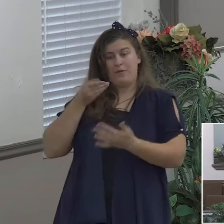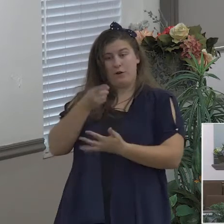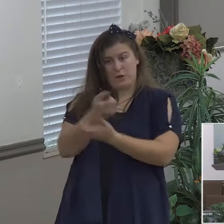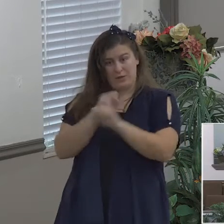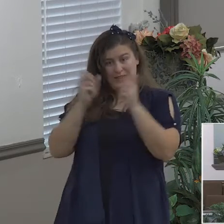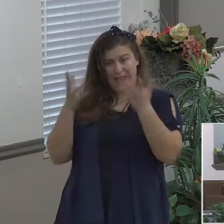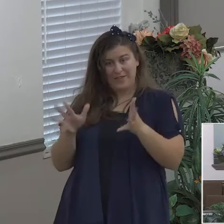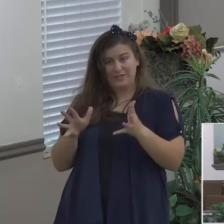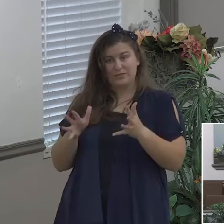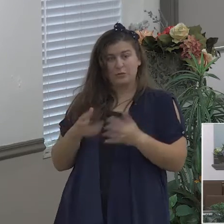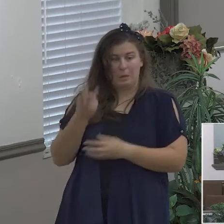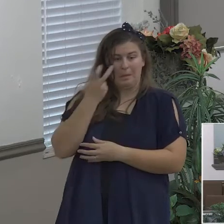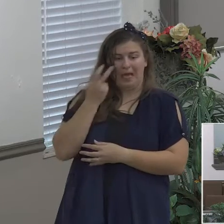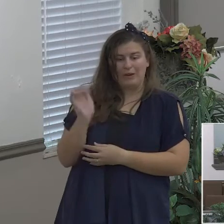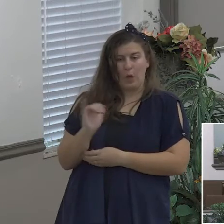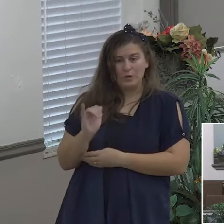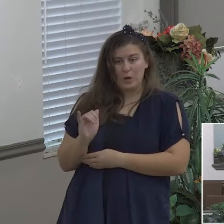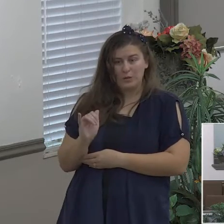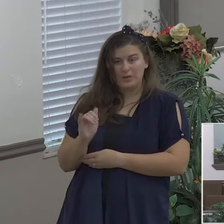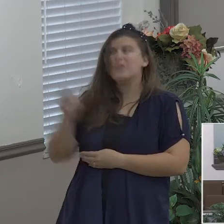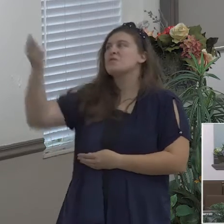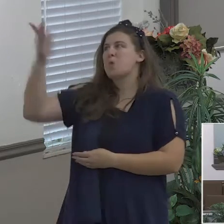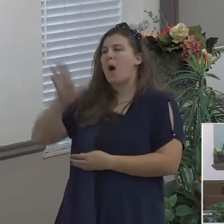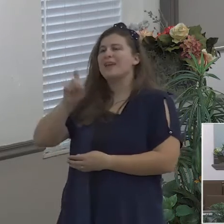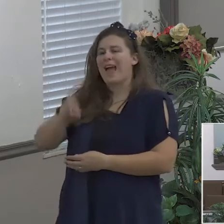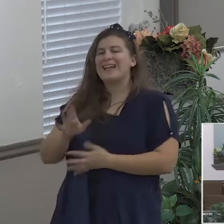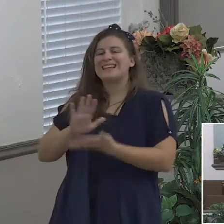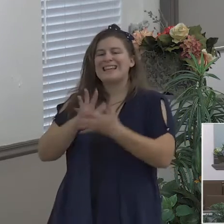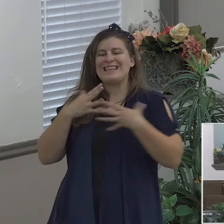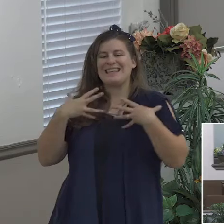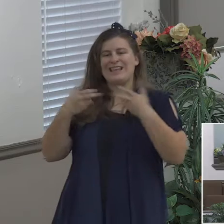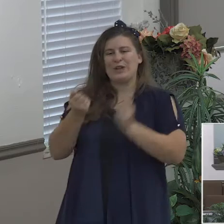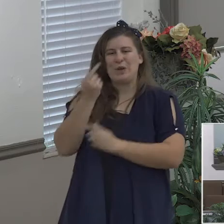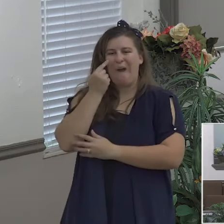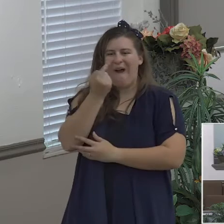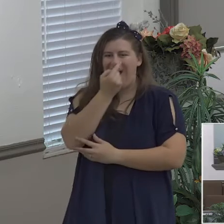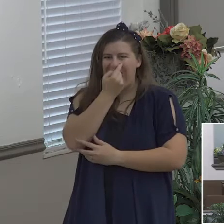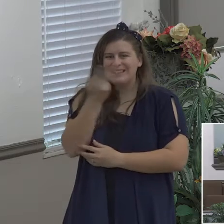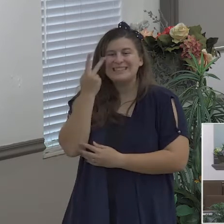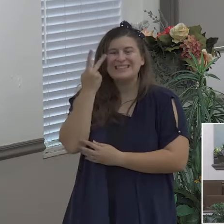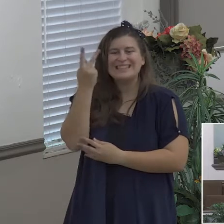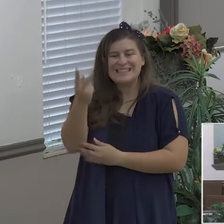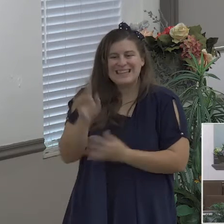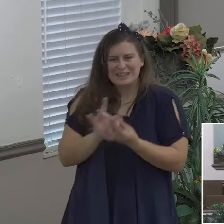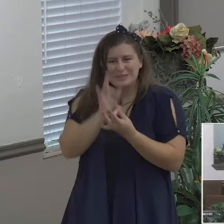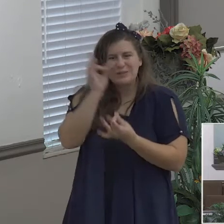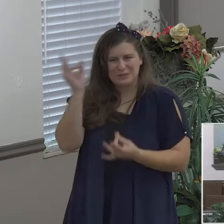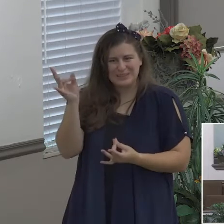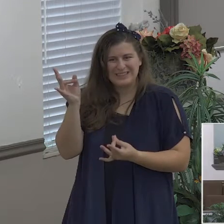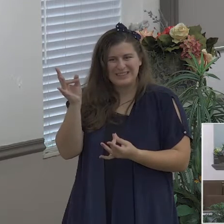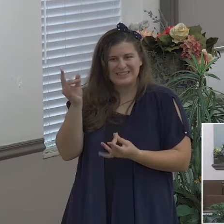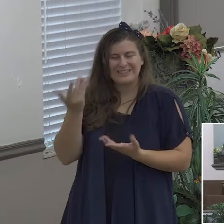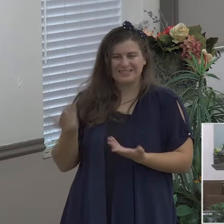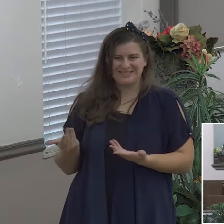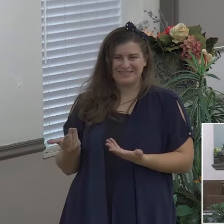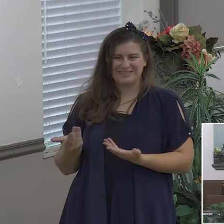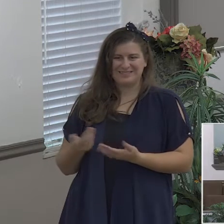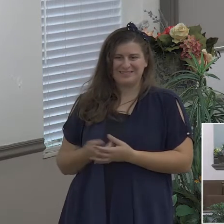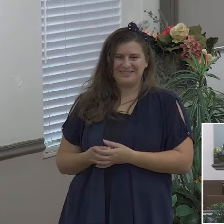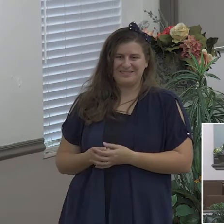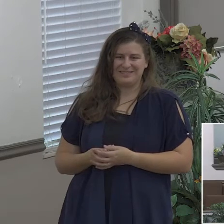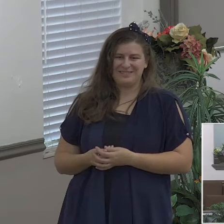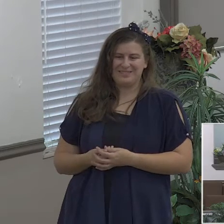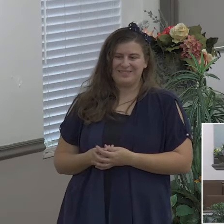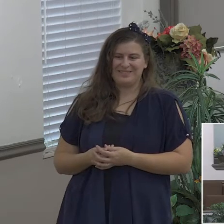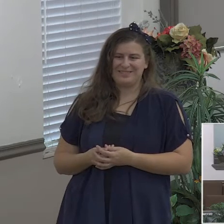you were blind to it as well you were blind to your own lost condition until you heard a message